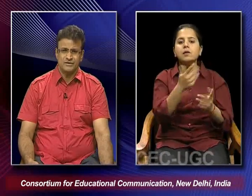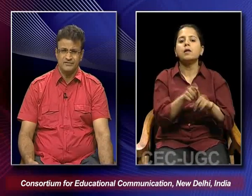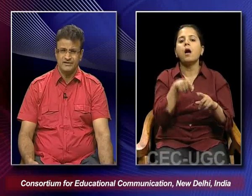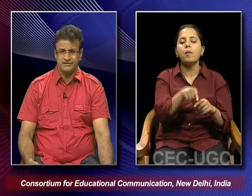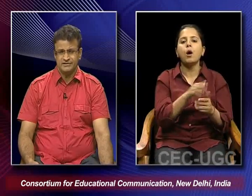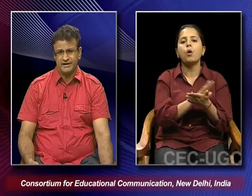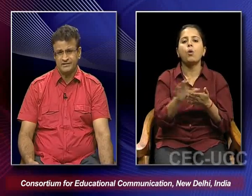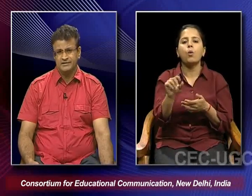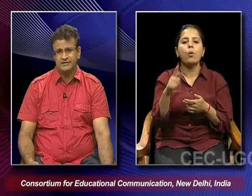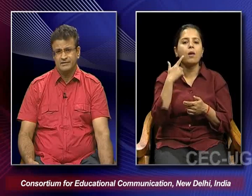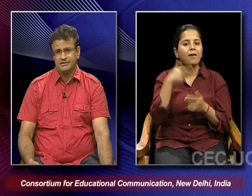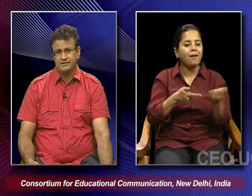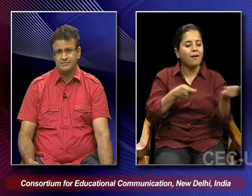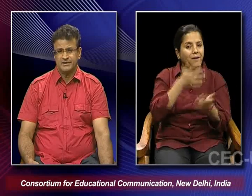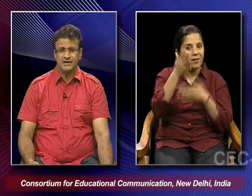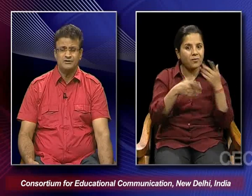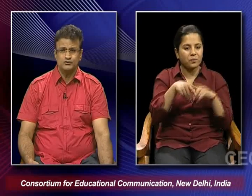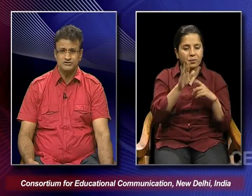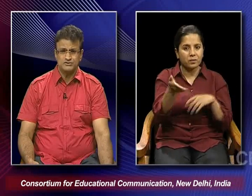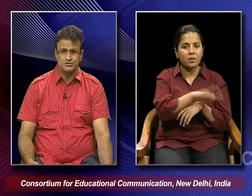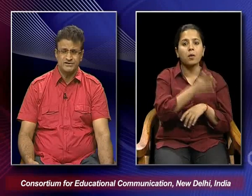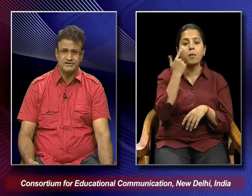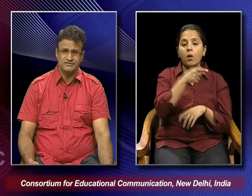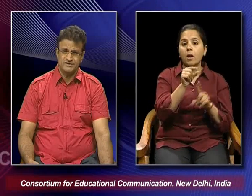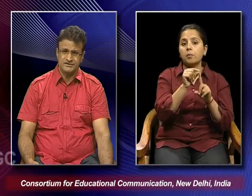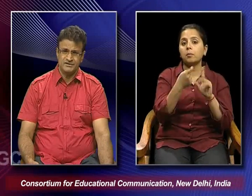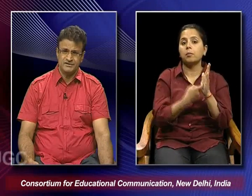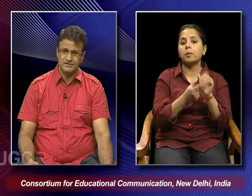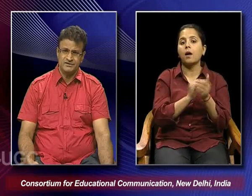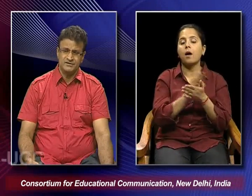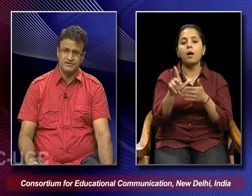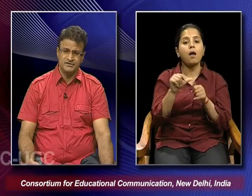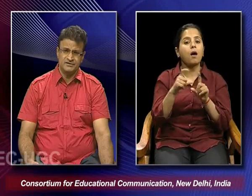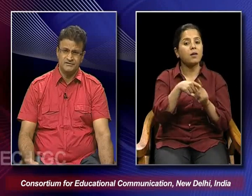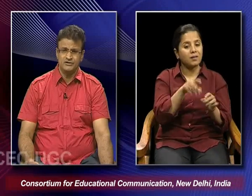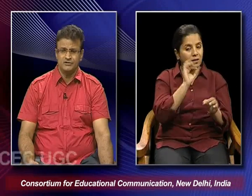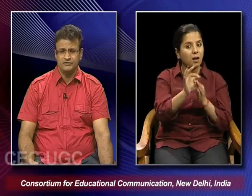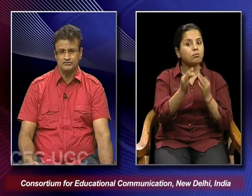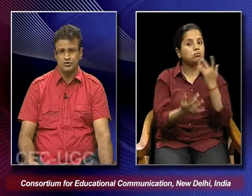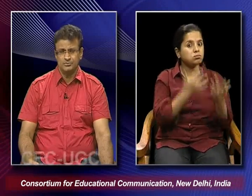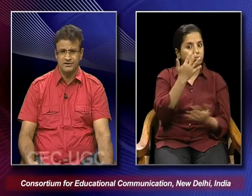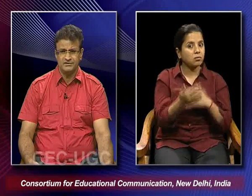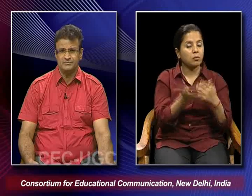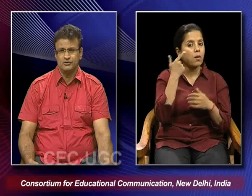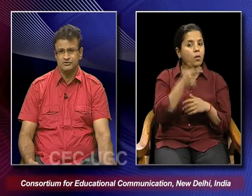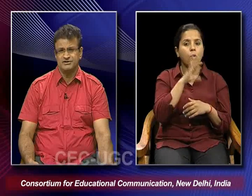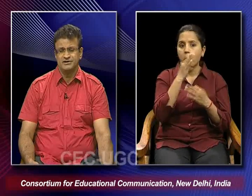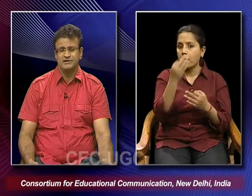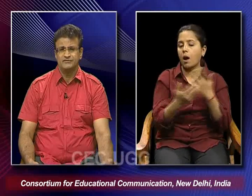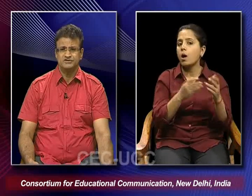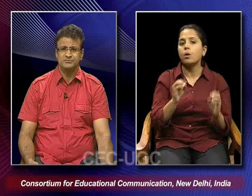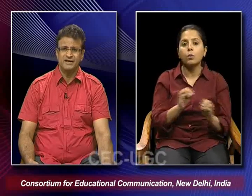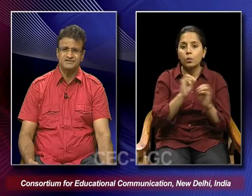to convey that Prehlad who was associated with it he was not burnt because